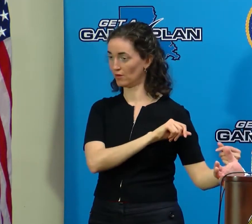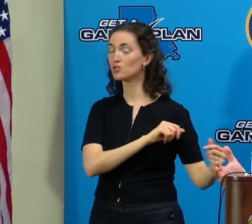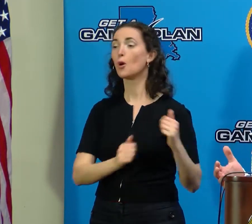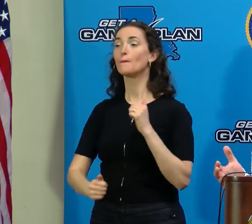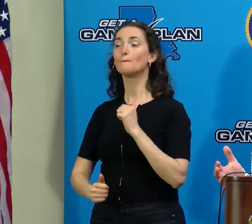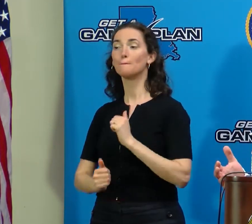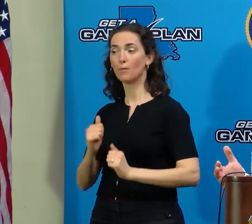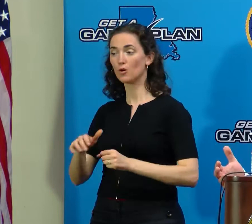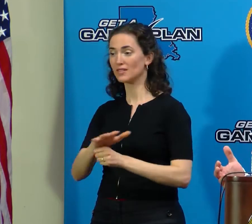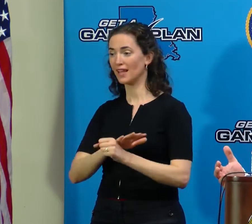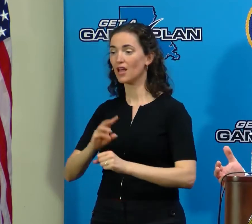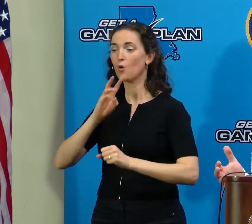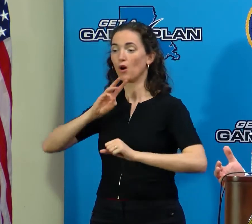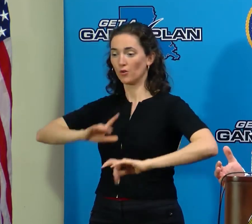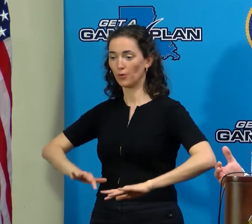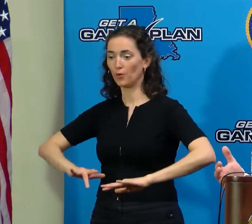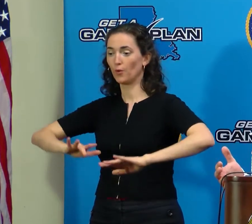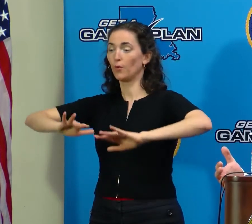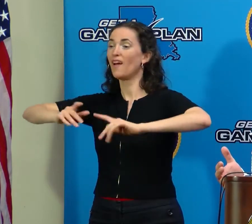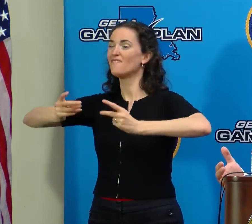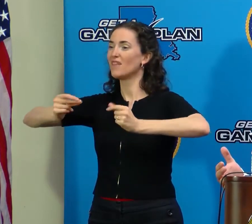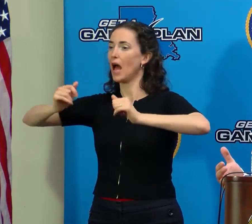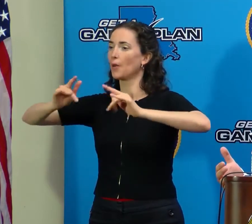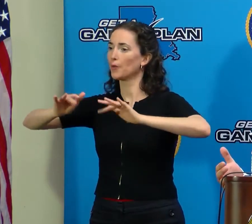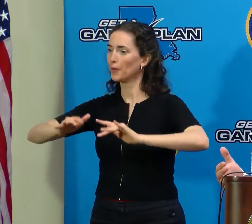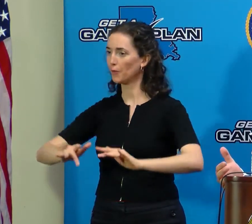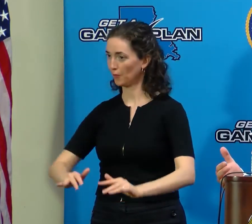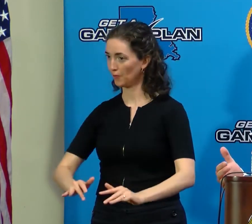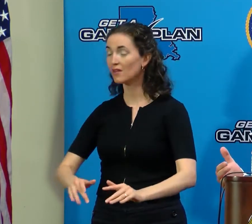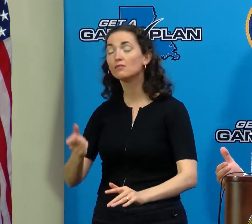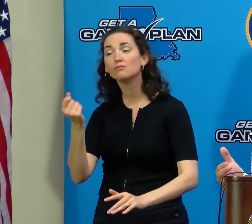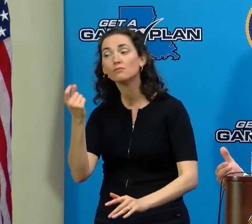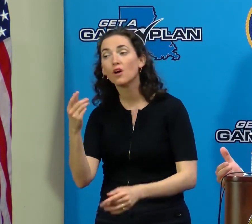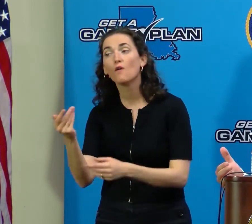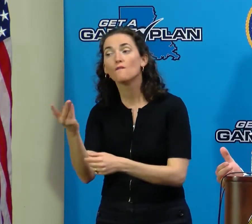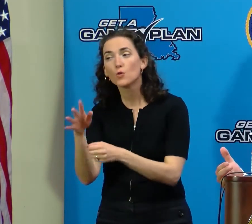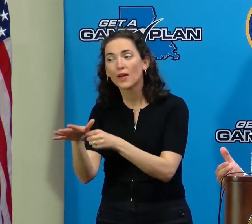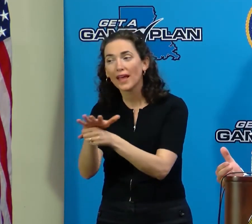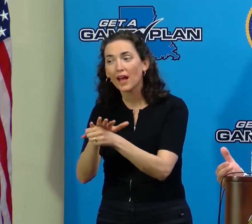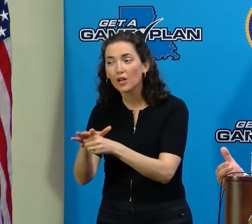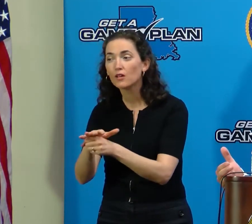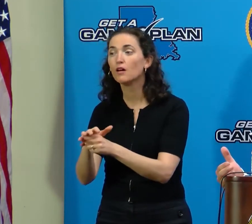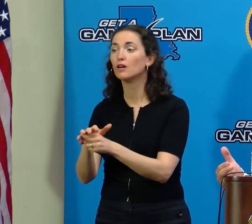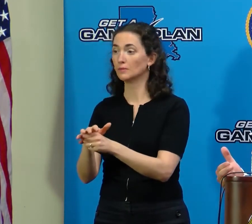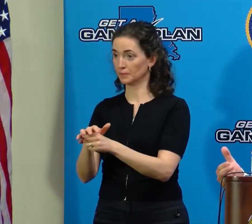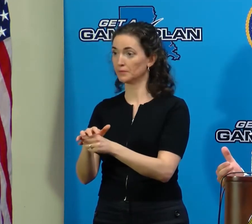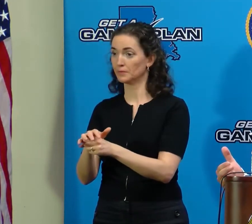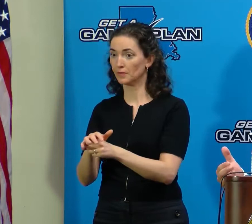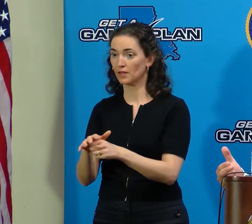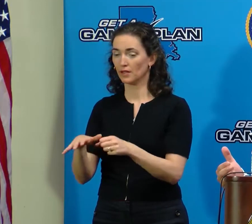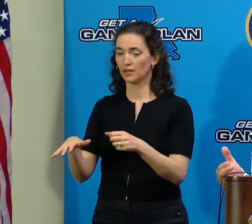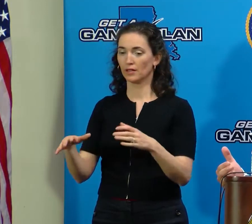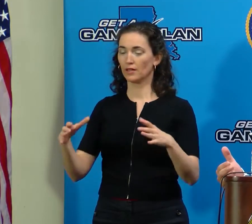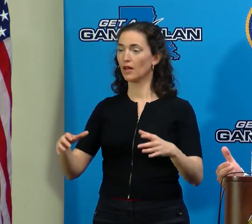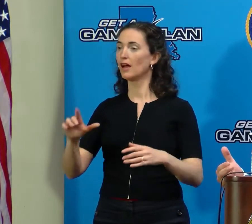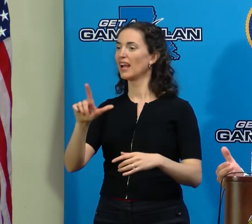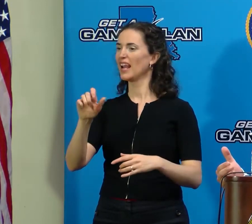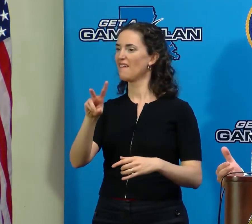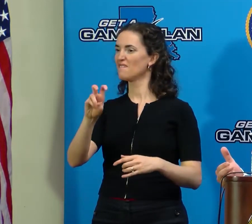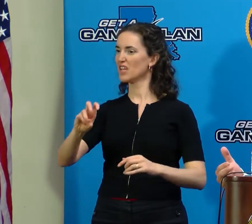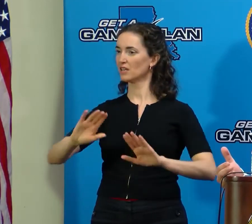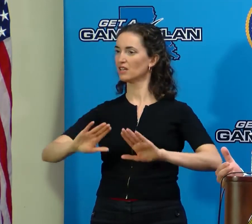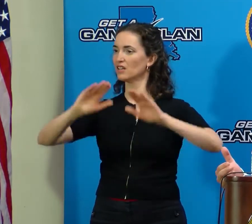pretty quickly. Now, there are a few areas where they received a lot of rain inside protected levees